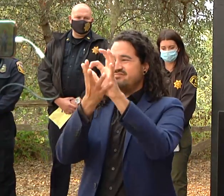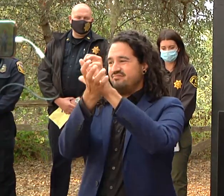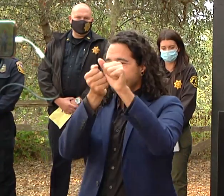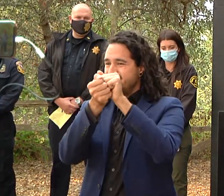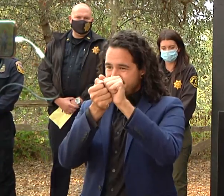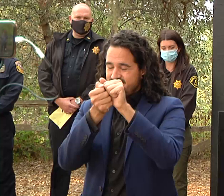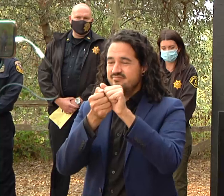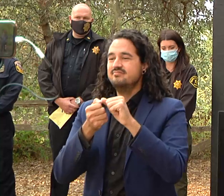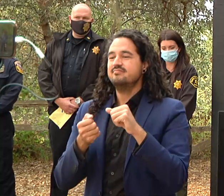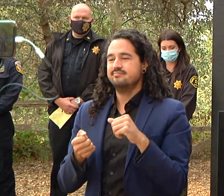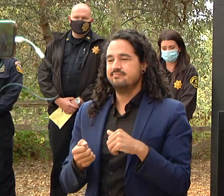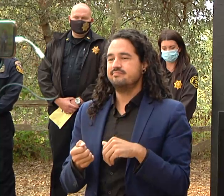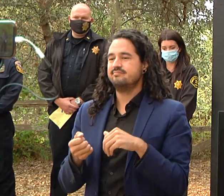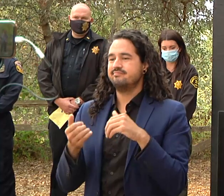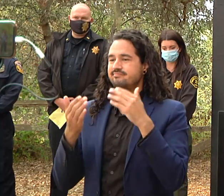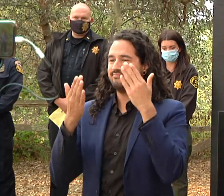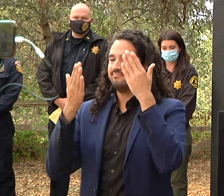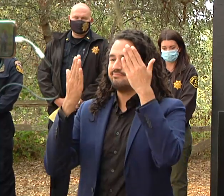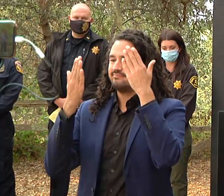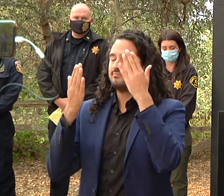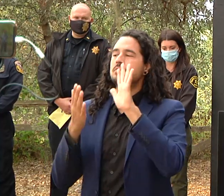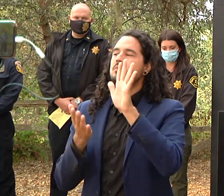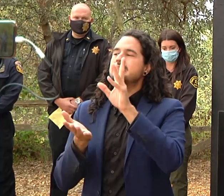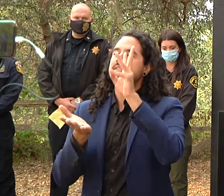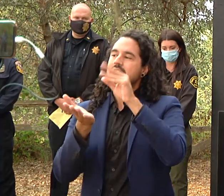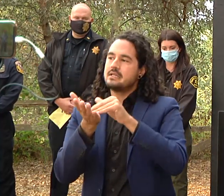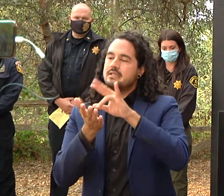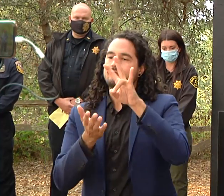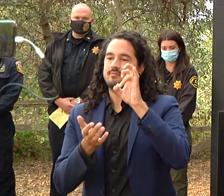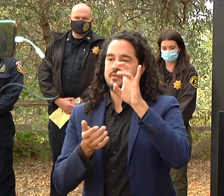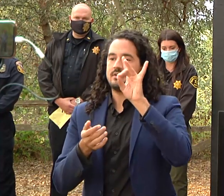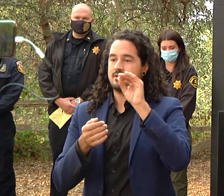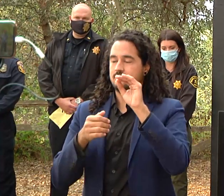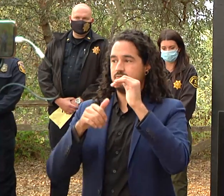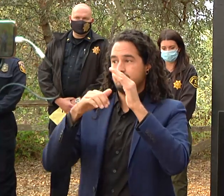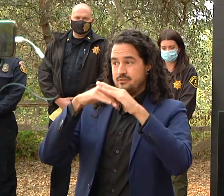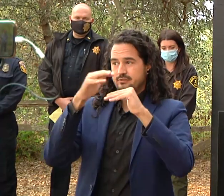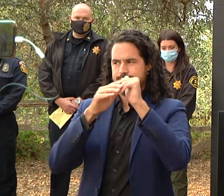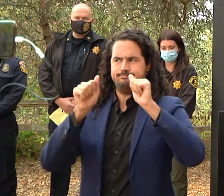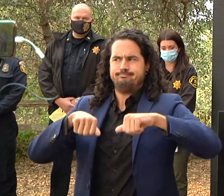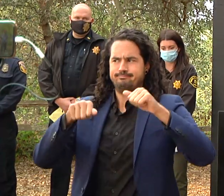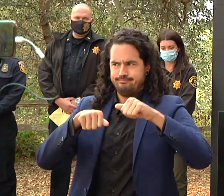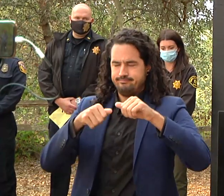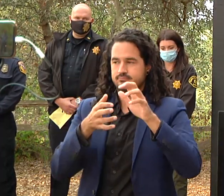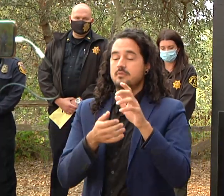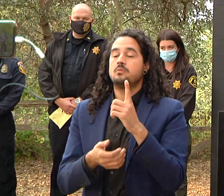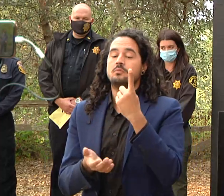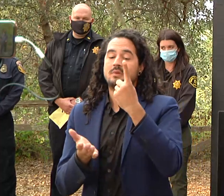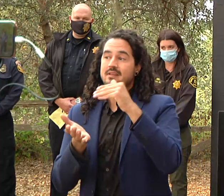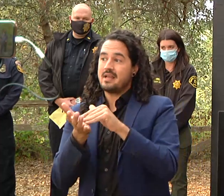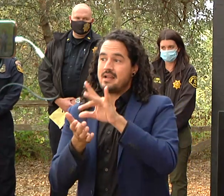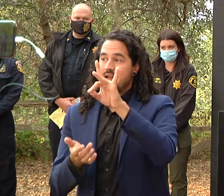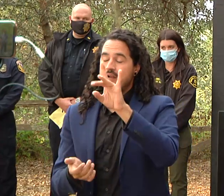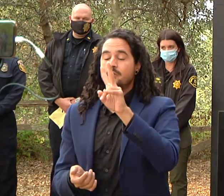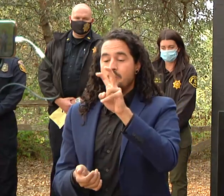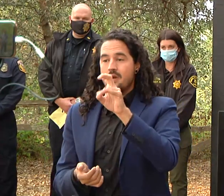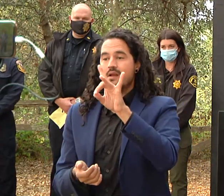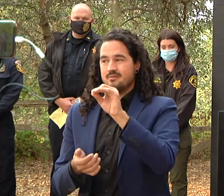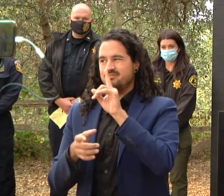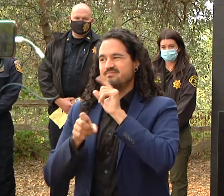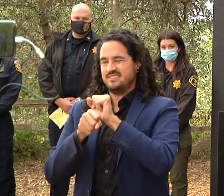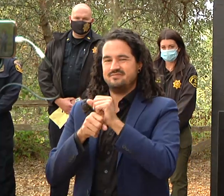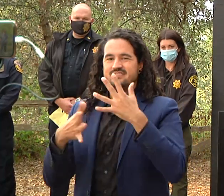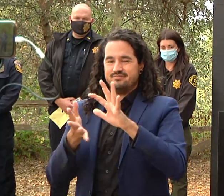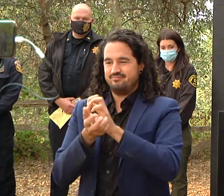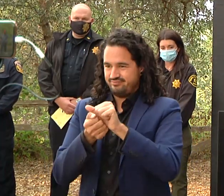numbers this evening we can confirm 1281 structures have been destroyed by the incident of those